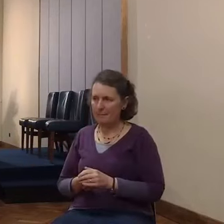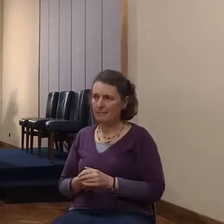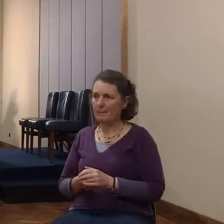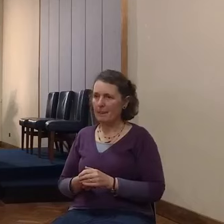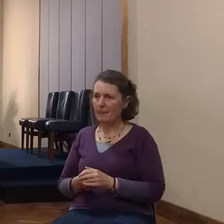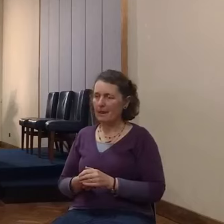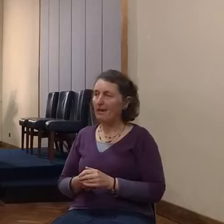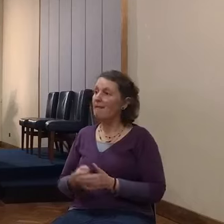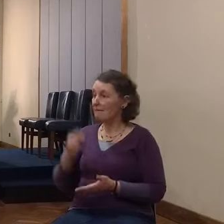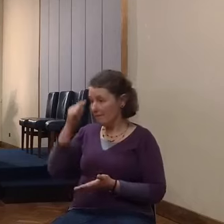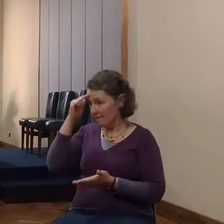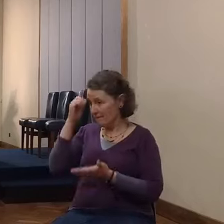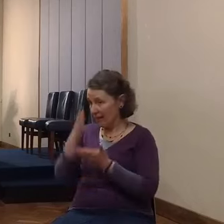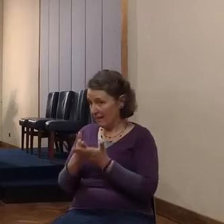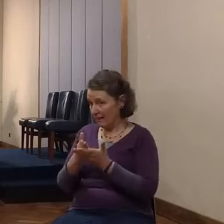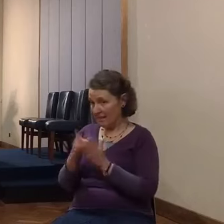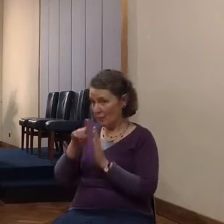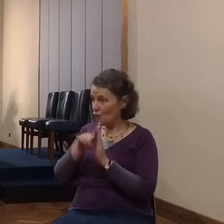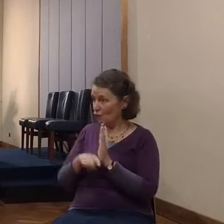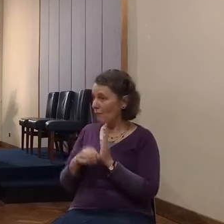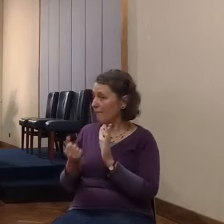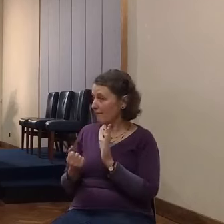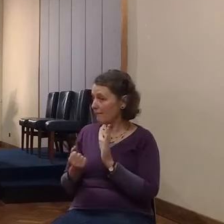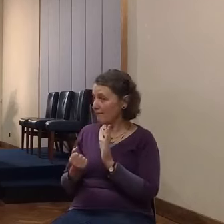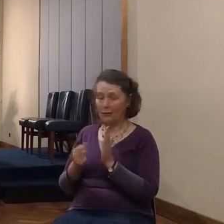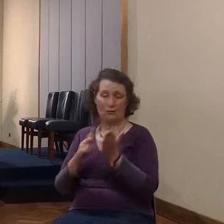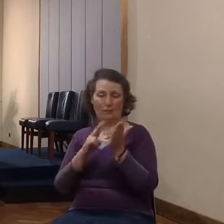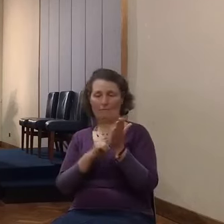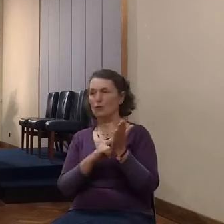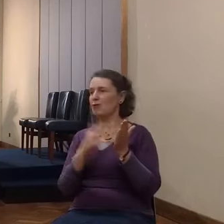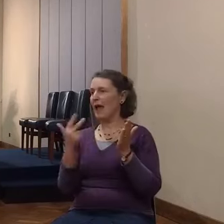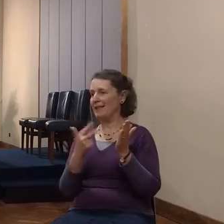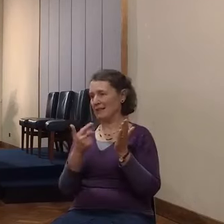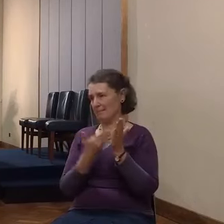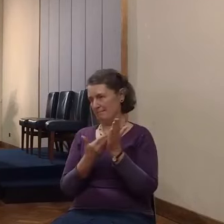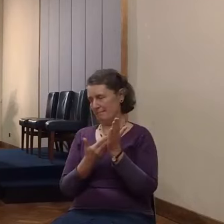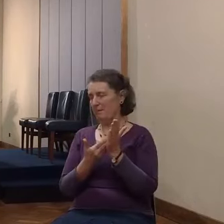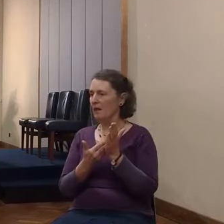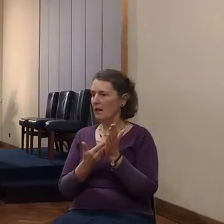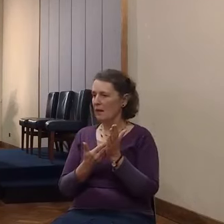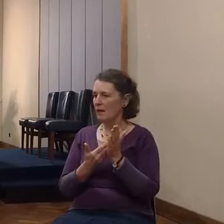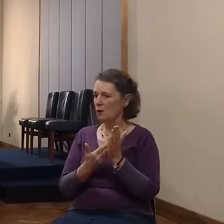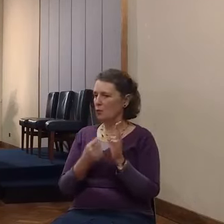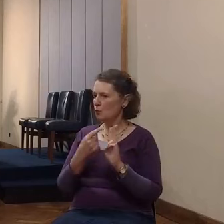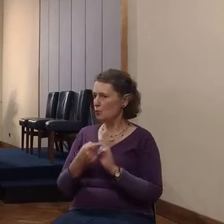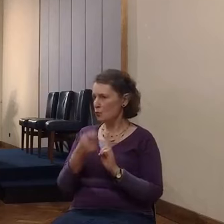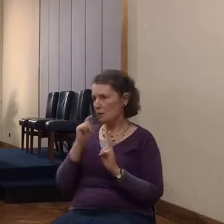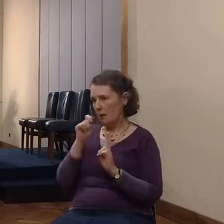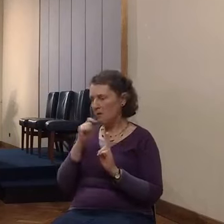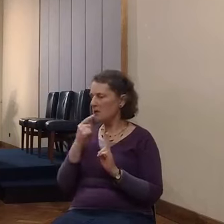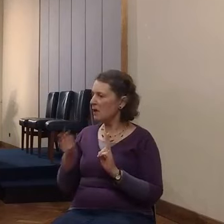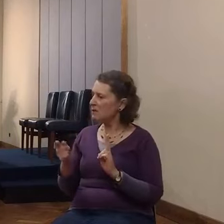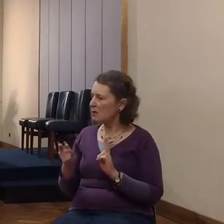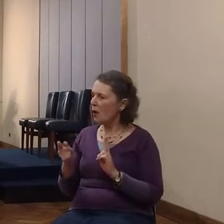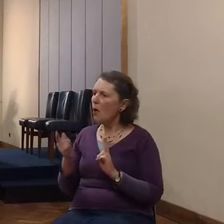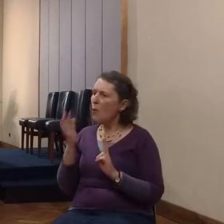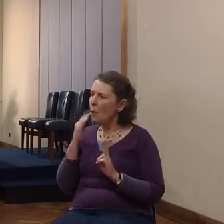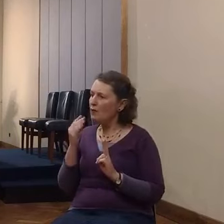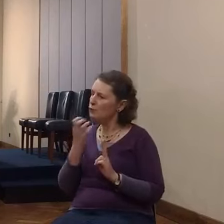conditions. Verse 18, the men say to her, Behold, when we come into the land, thou shalt bind